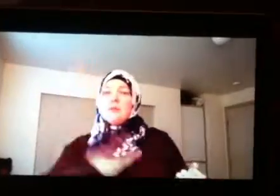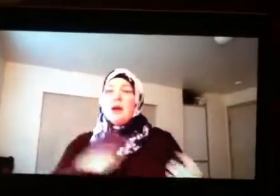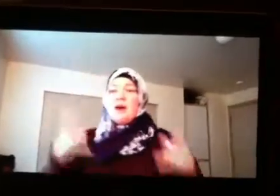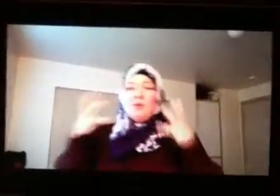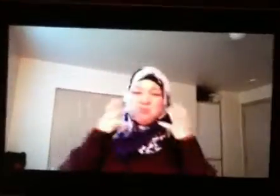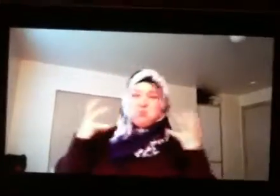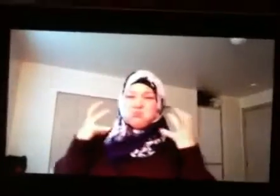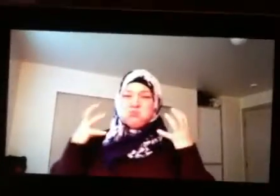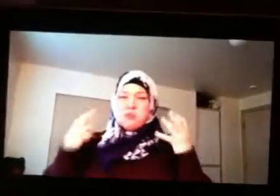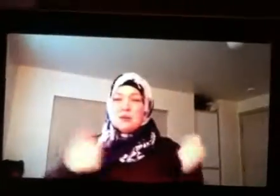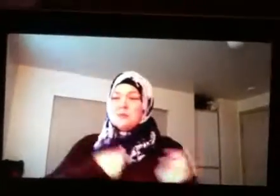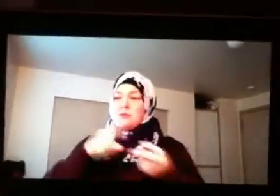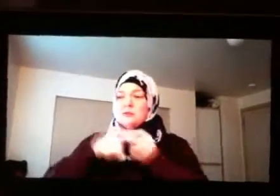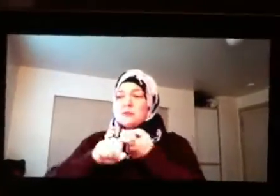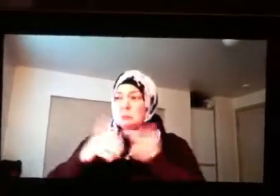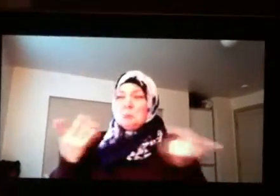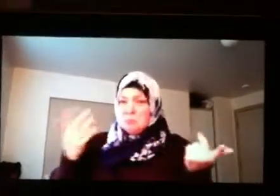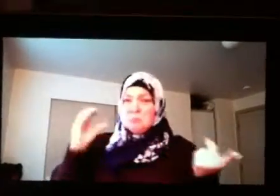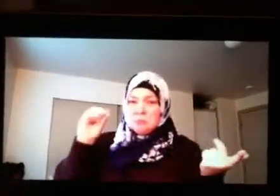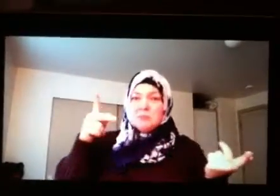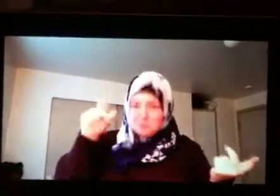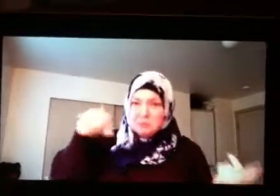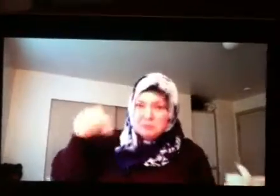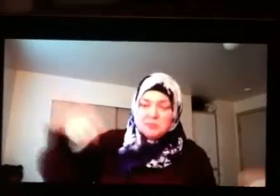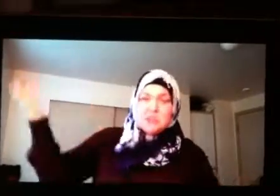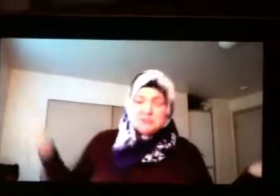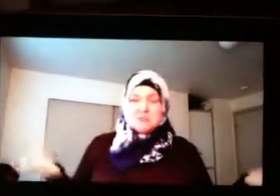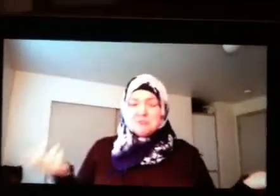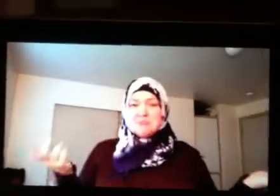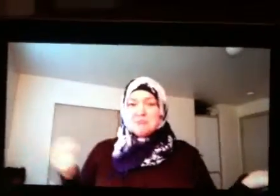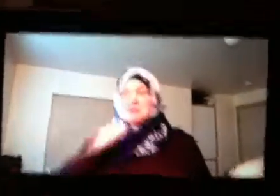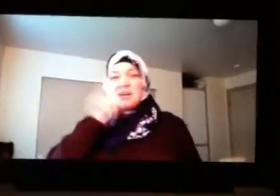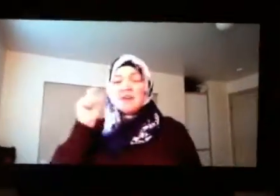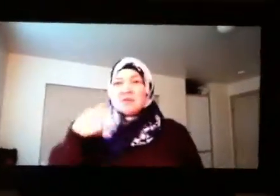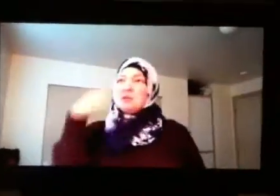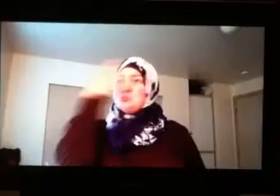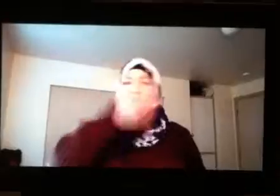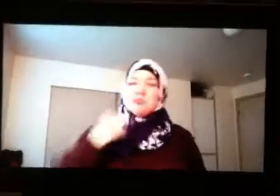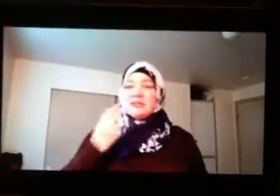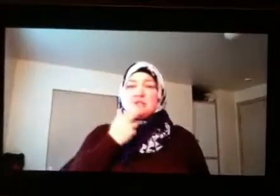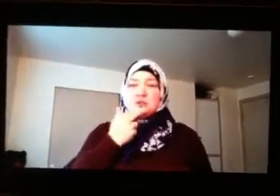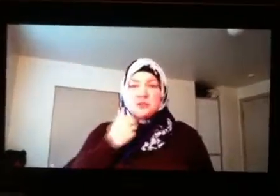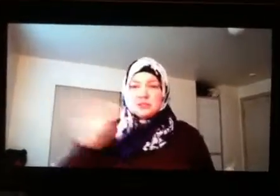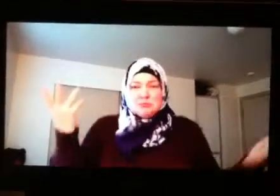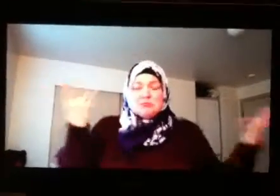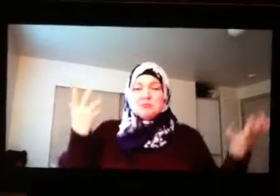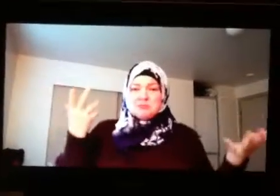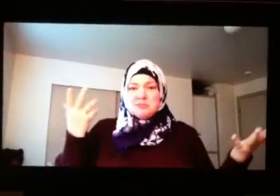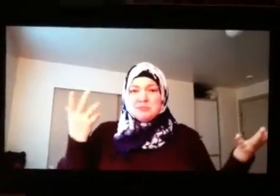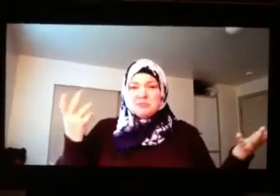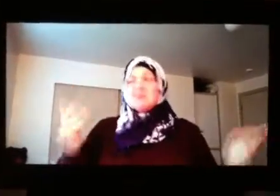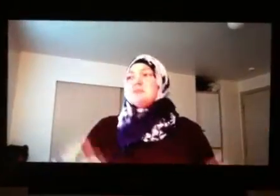If the woman was really big, would they want to be friends? Yes. If she's not beautiful or cute...